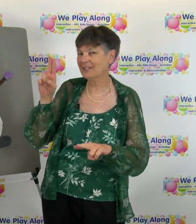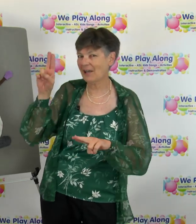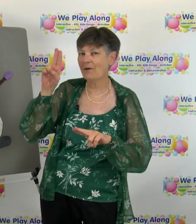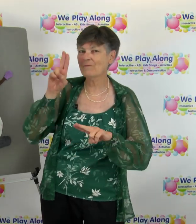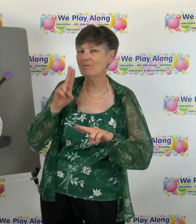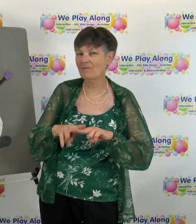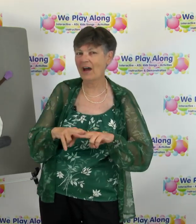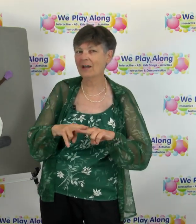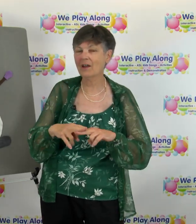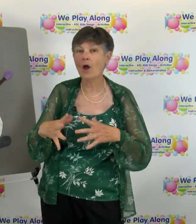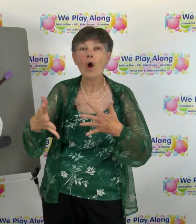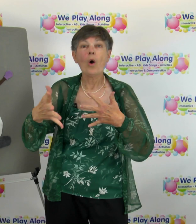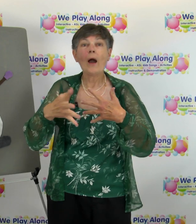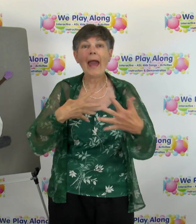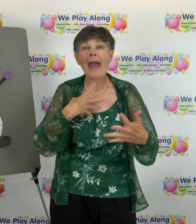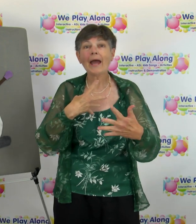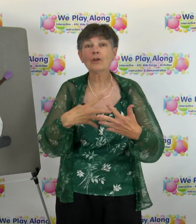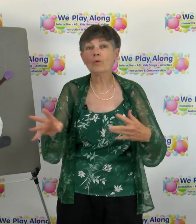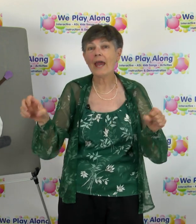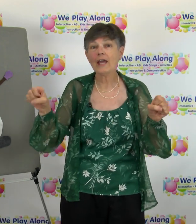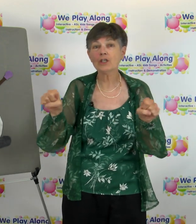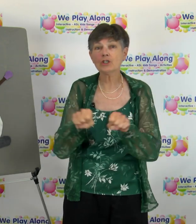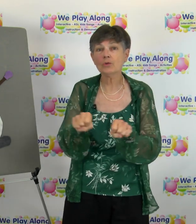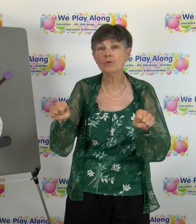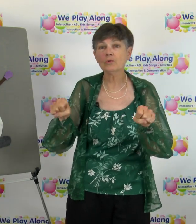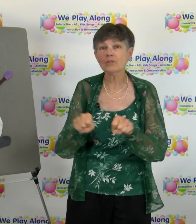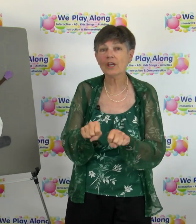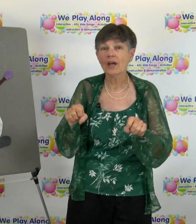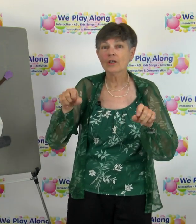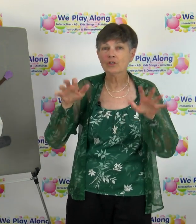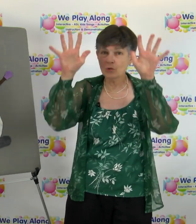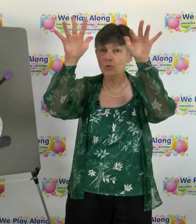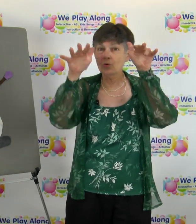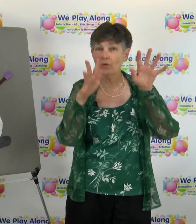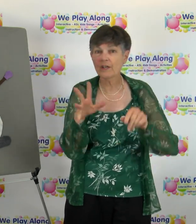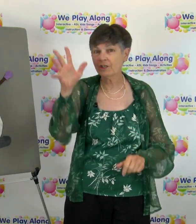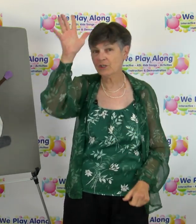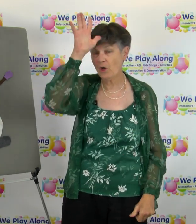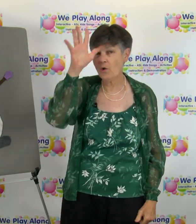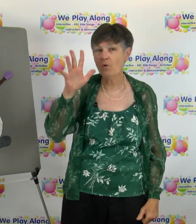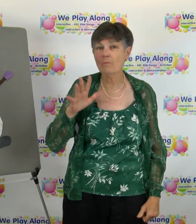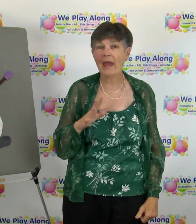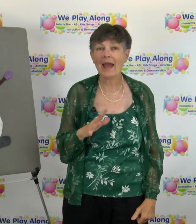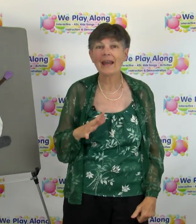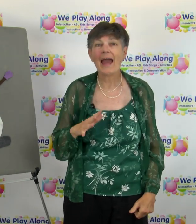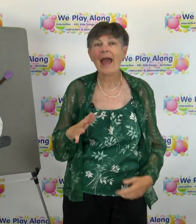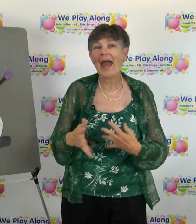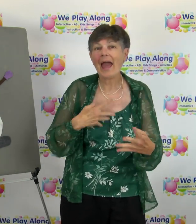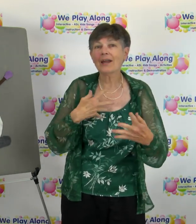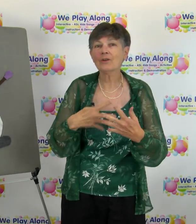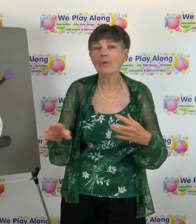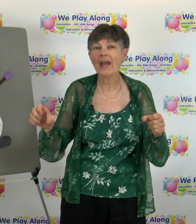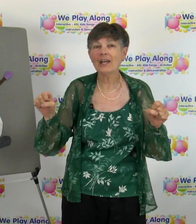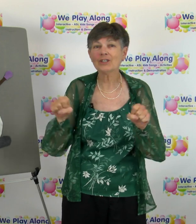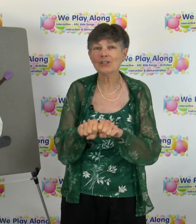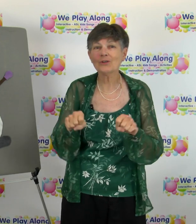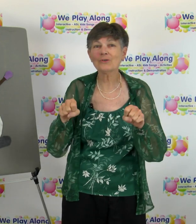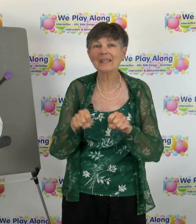some fun We'll add gray shoes to the snowman Add gray shoes